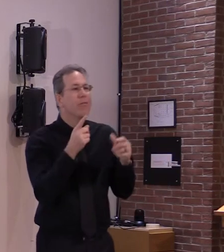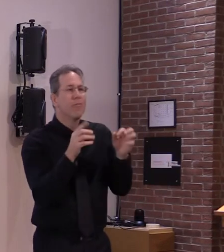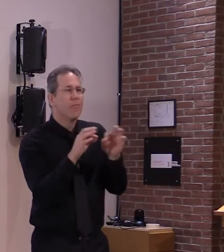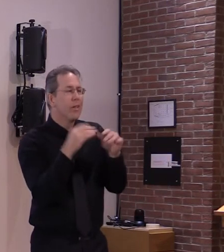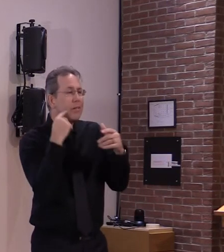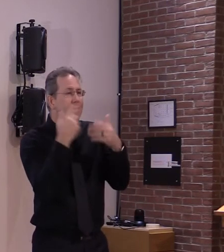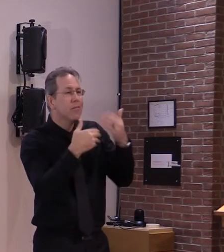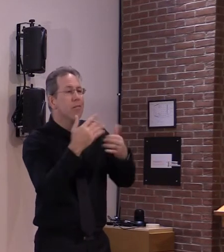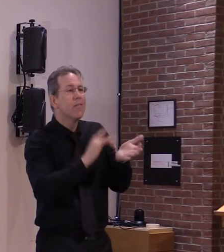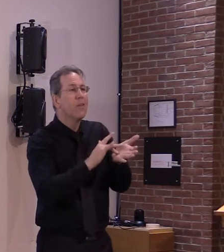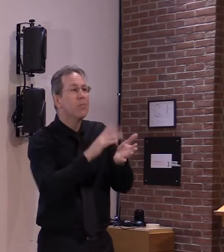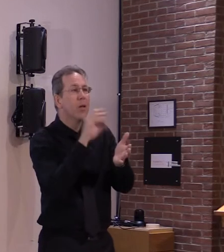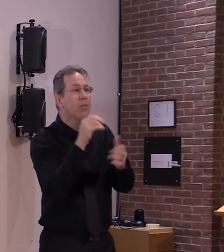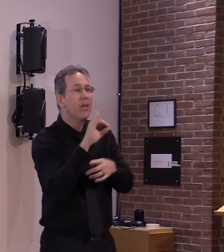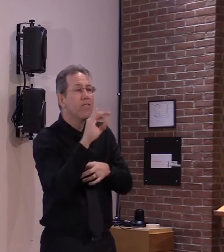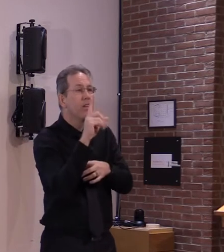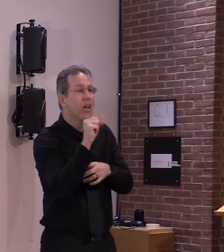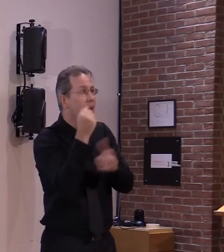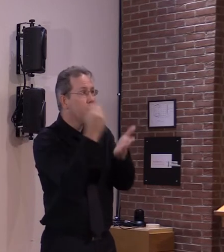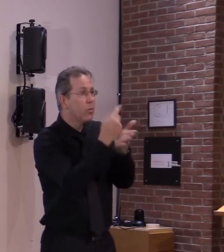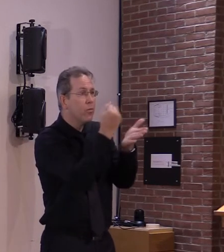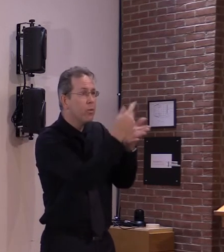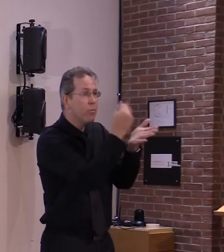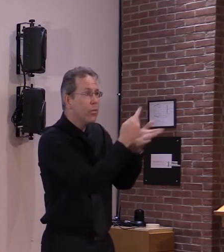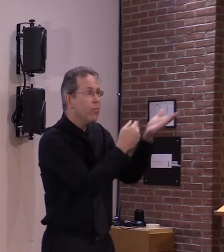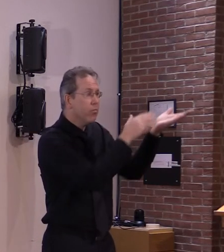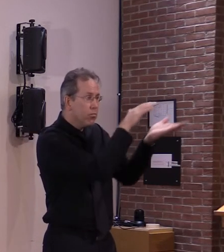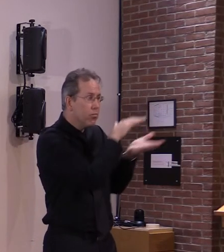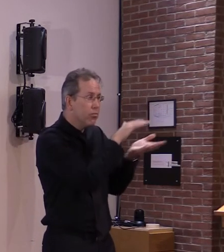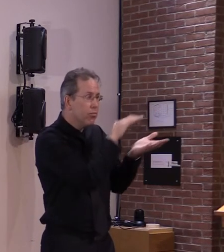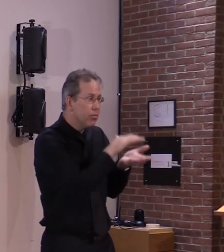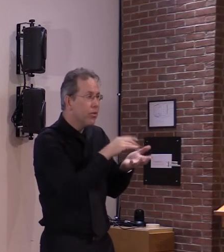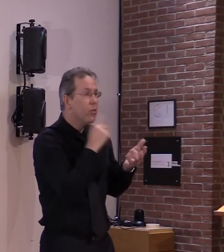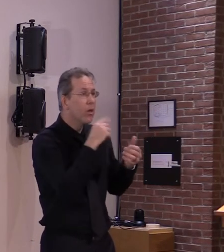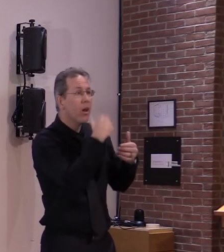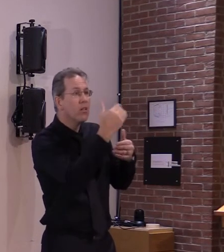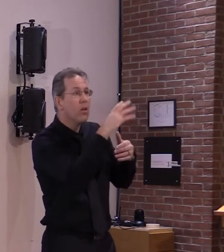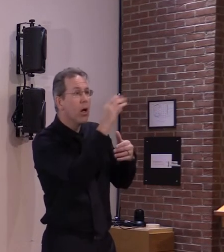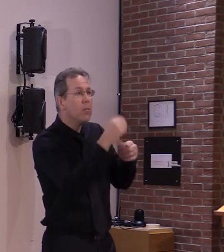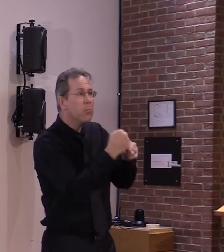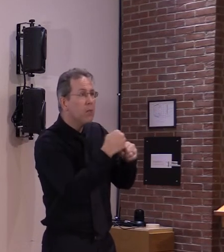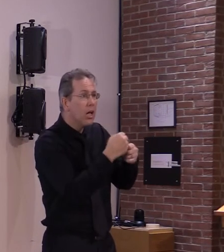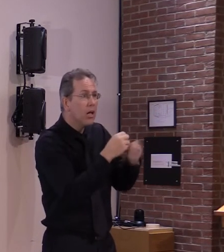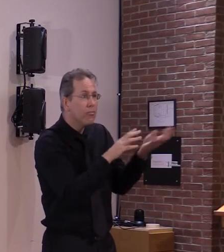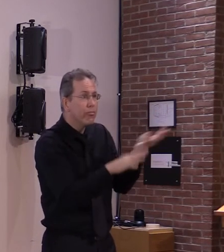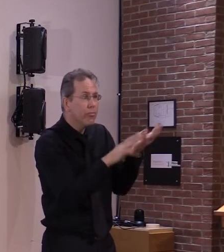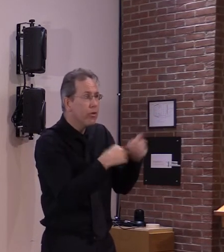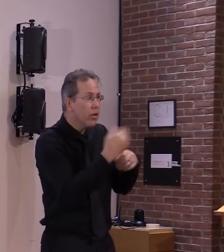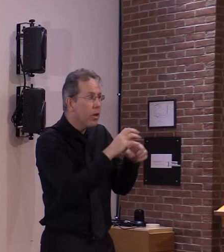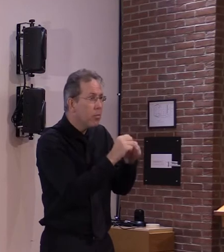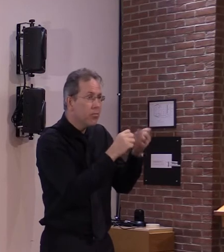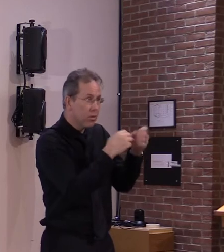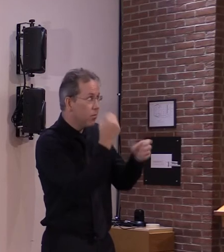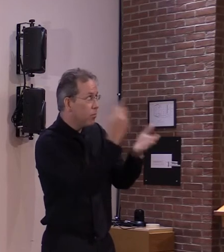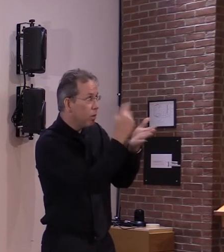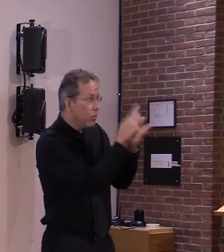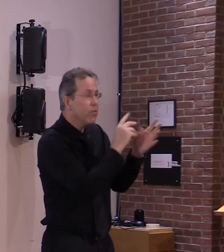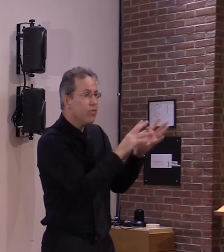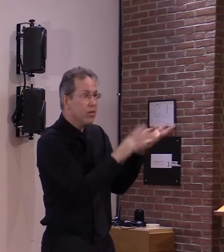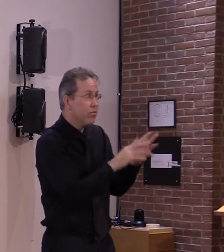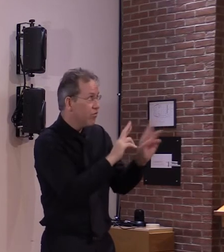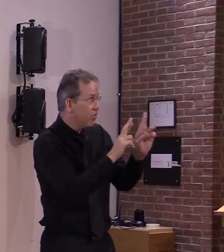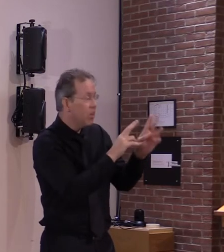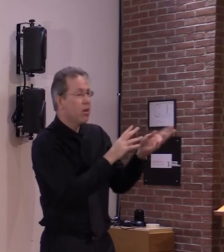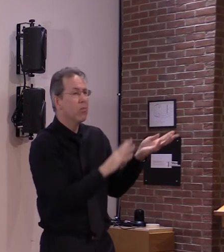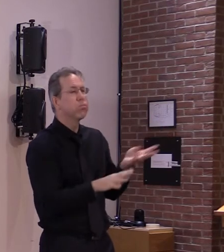companies that that uh that may become uh may become authorized in the in the next couple of months we just we